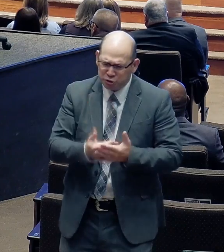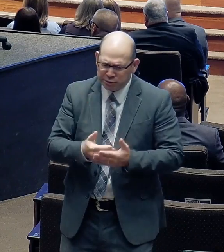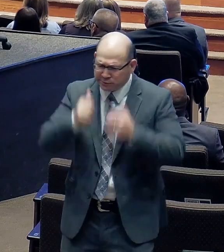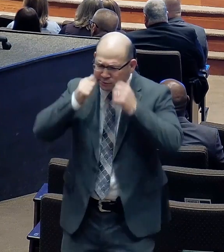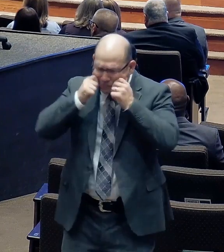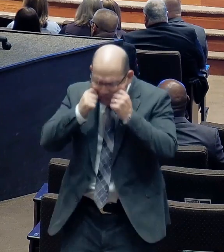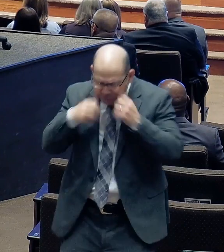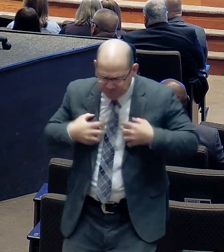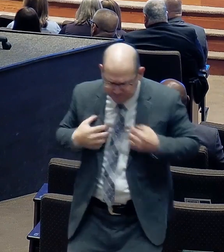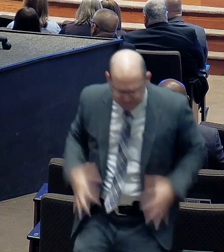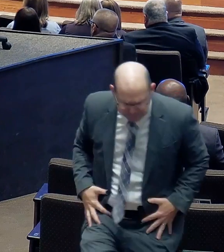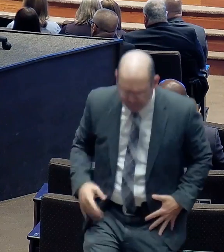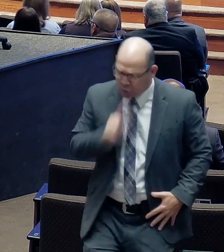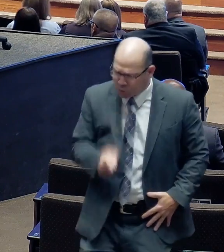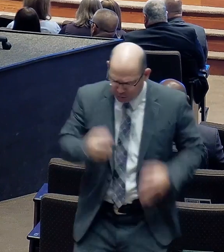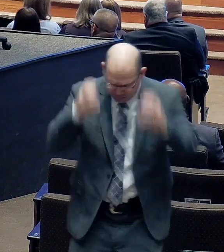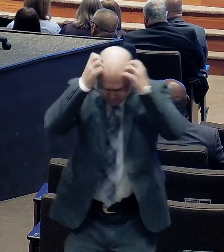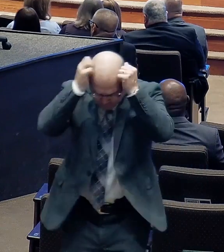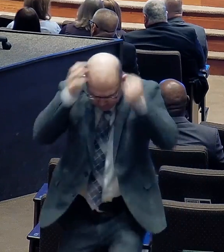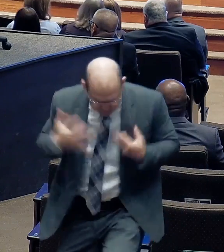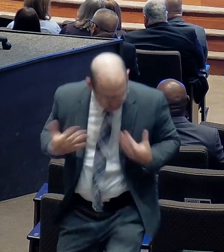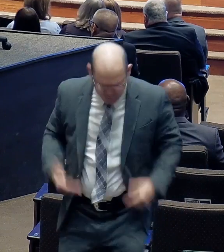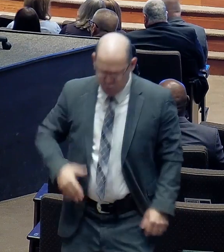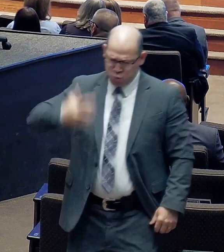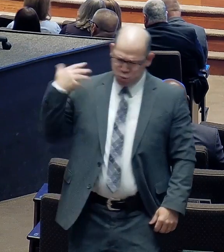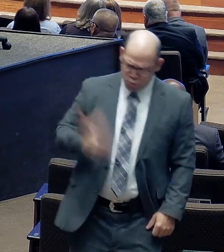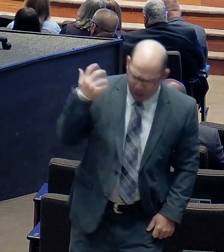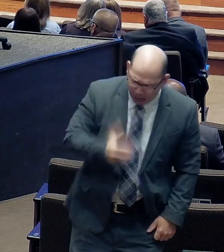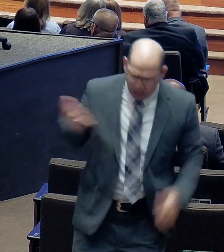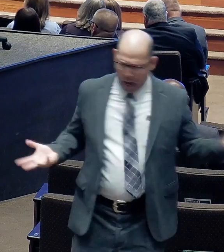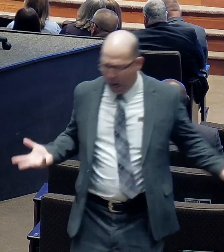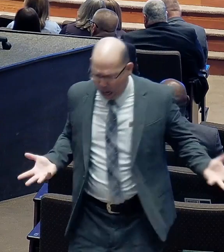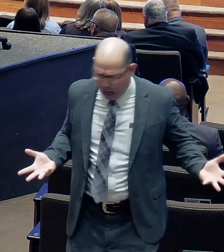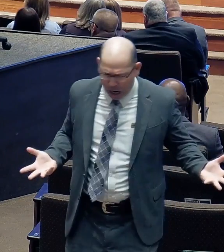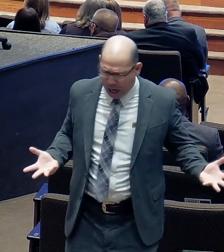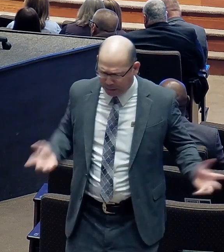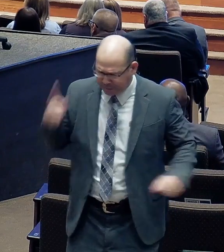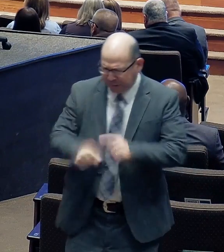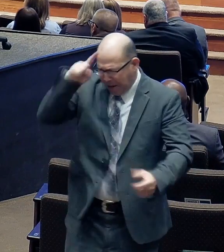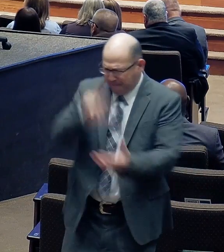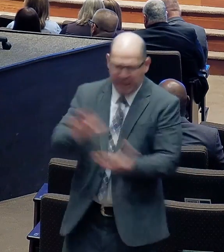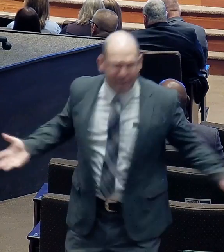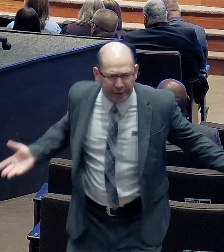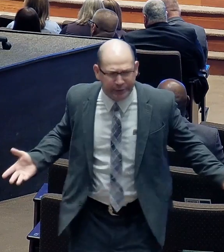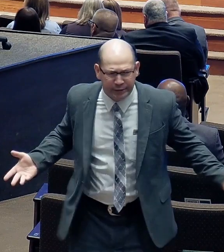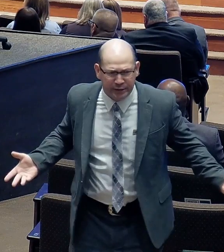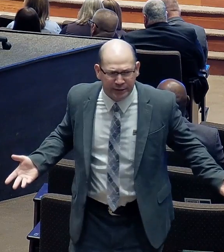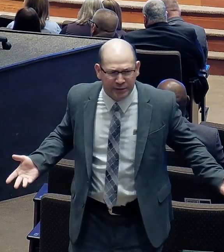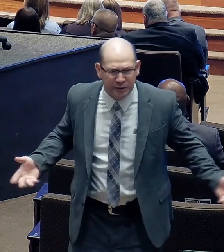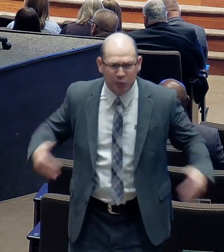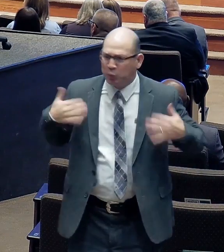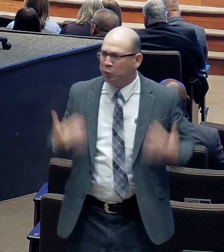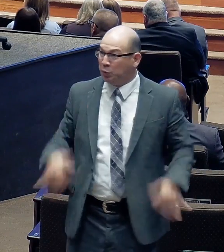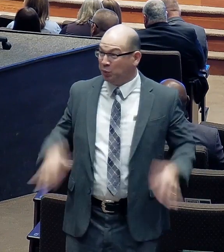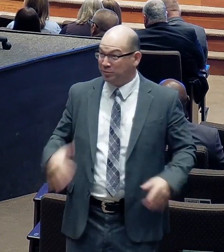But this just seems too good to be true. I'll never forget,